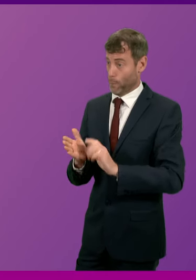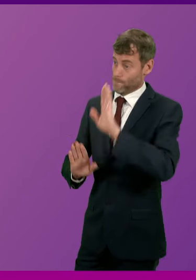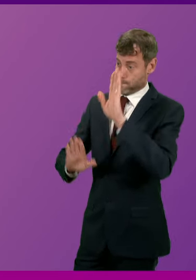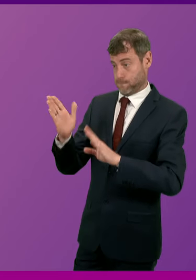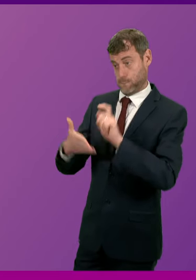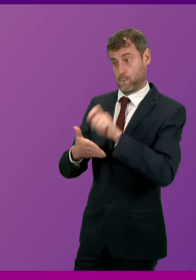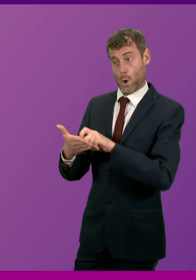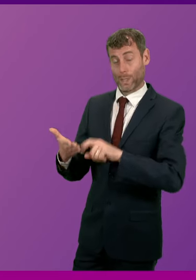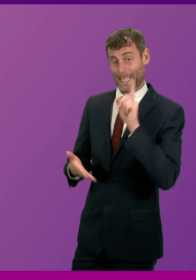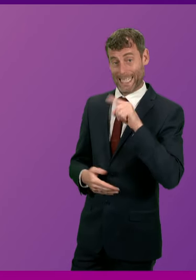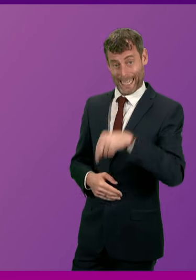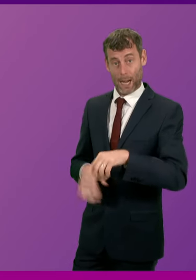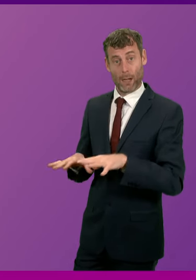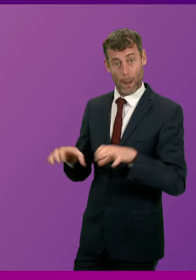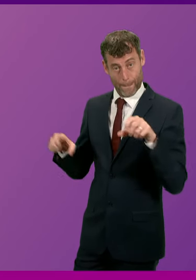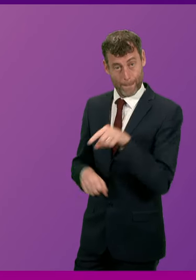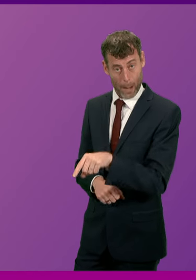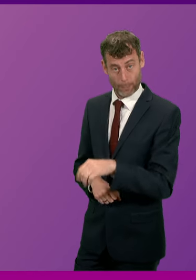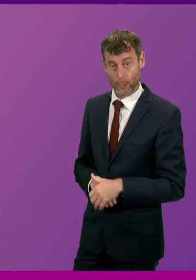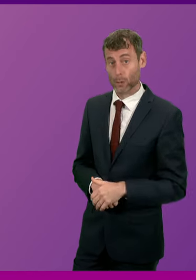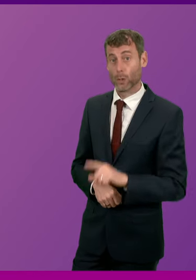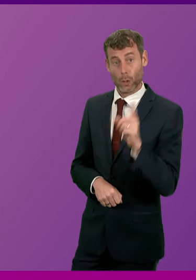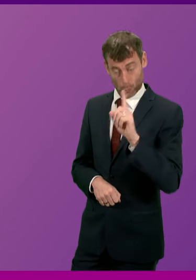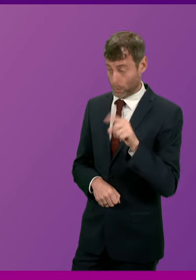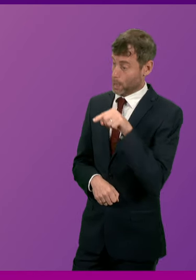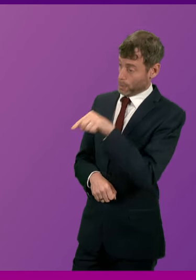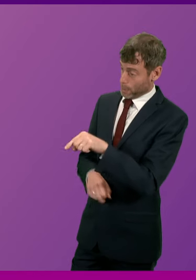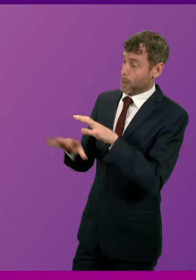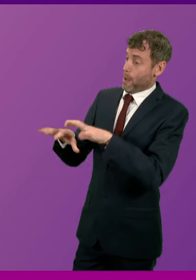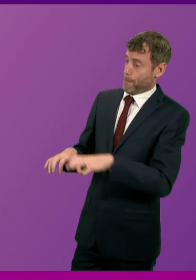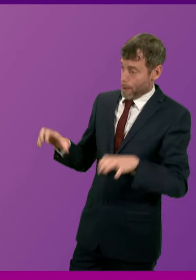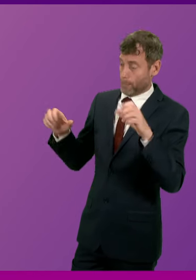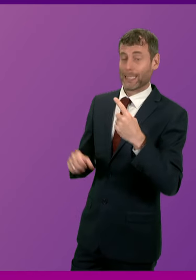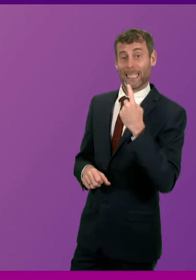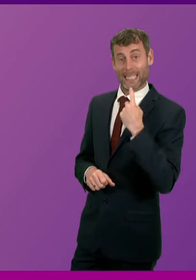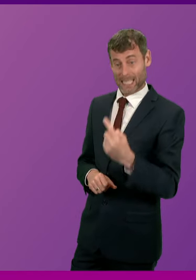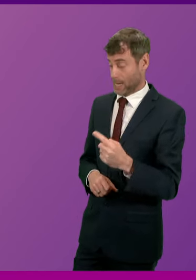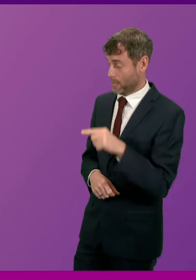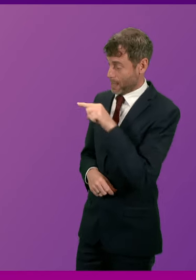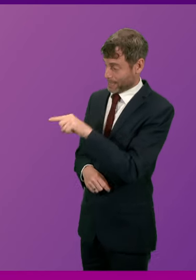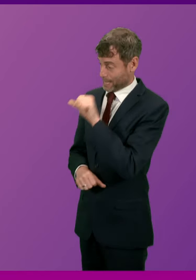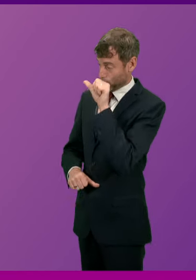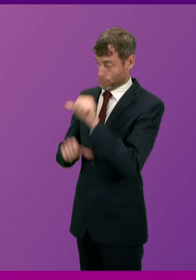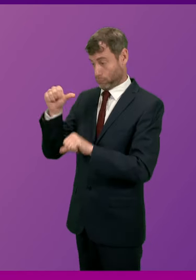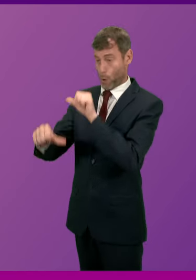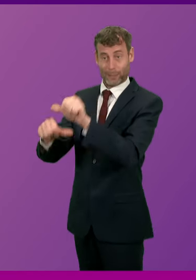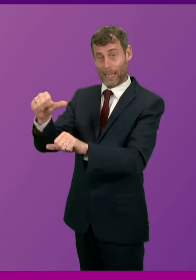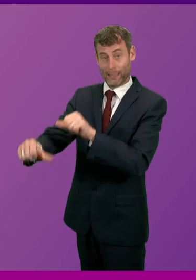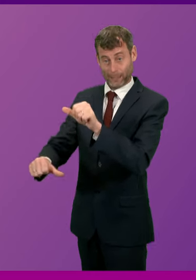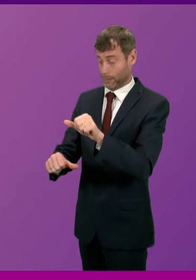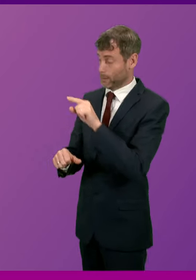what that includes is an acknowledgement by Parliament that the process that was undertaken by the committee